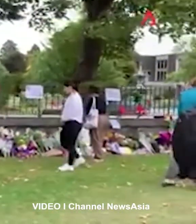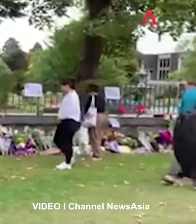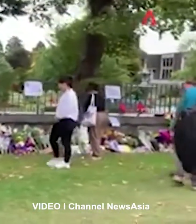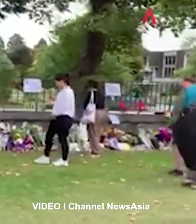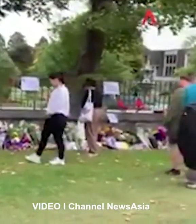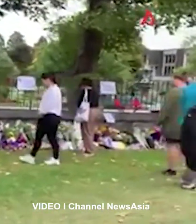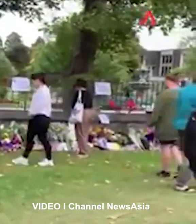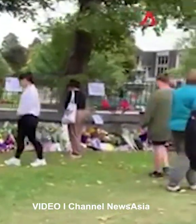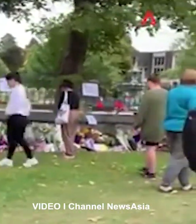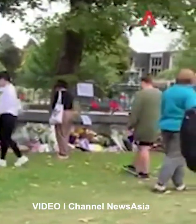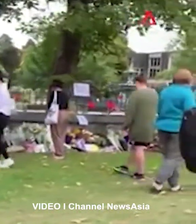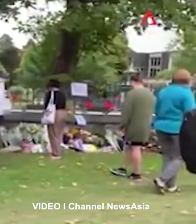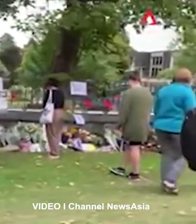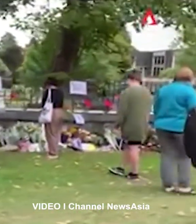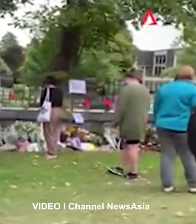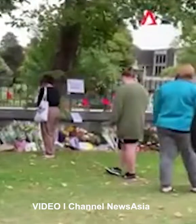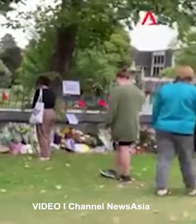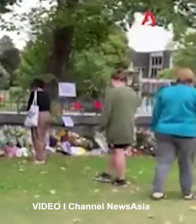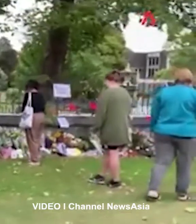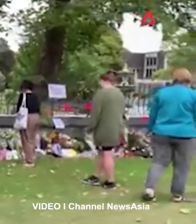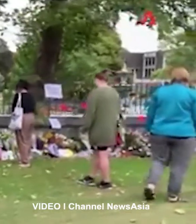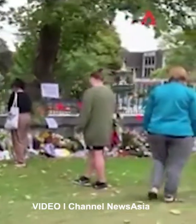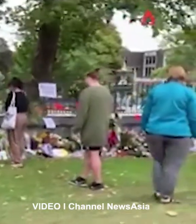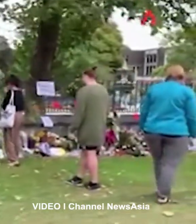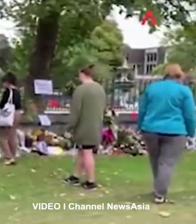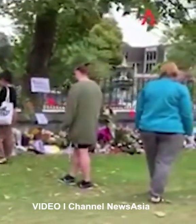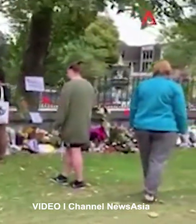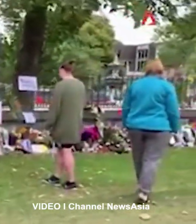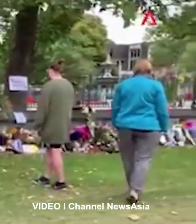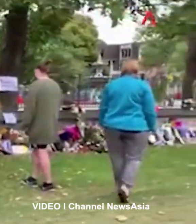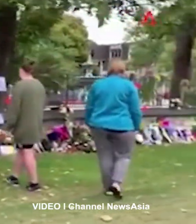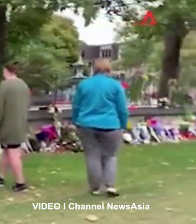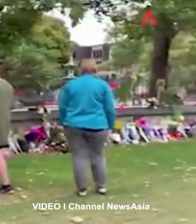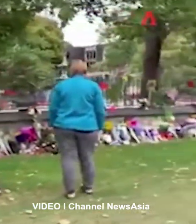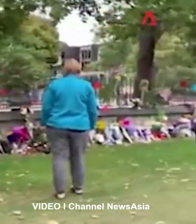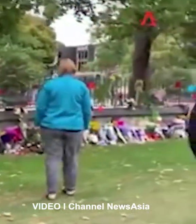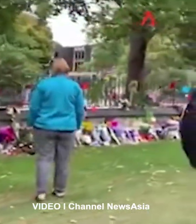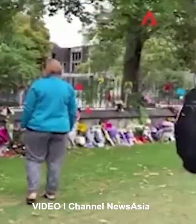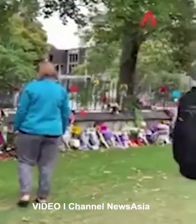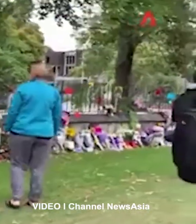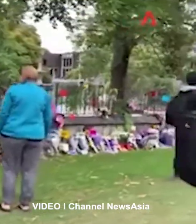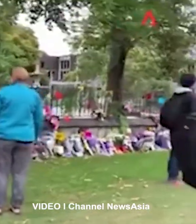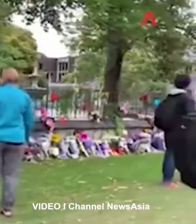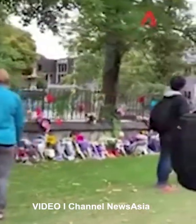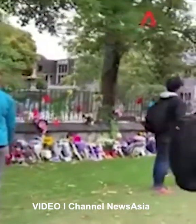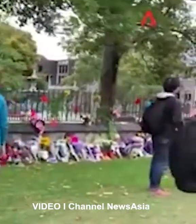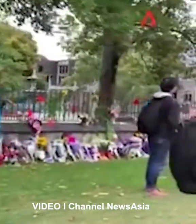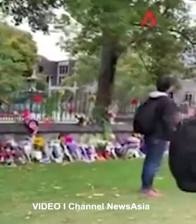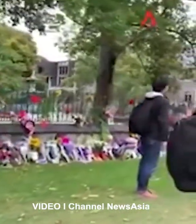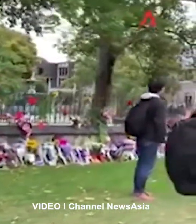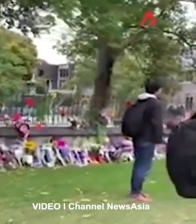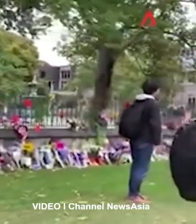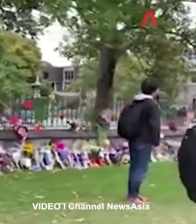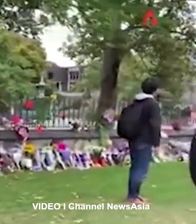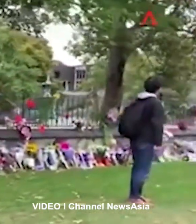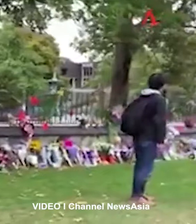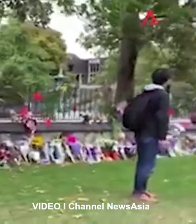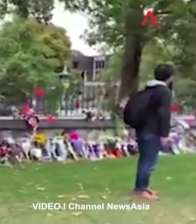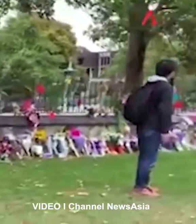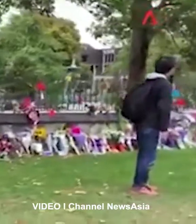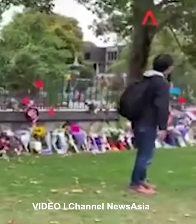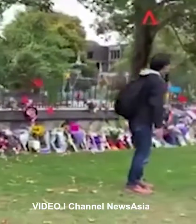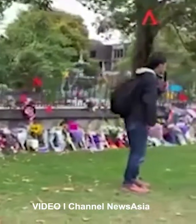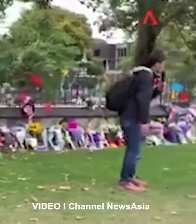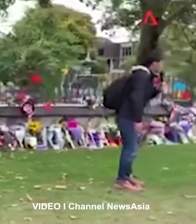They have, however, confirmed that another person has been taken into custody as a result of evidence collected during